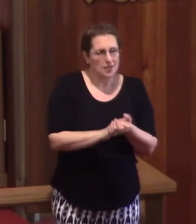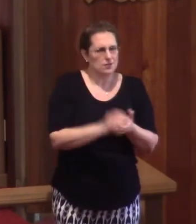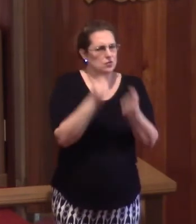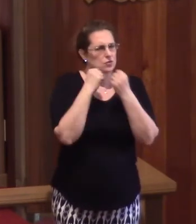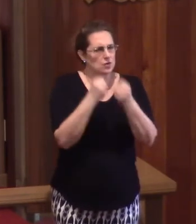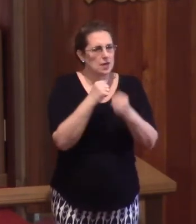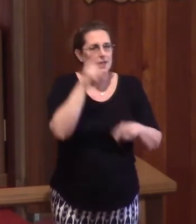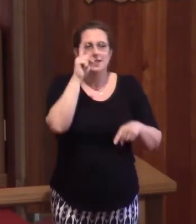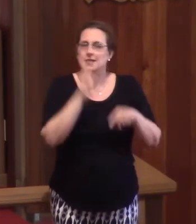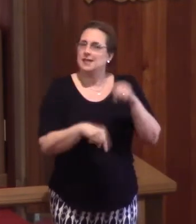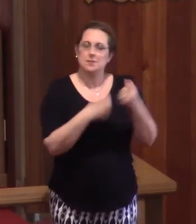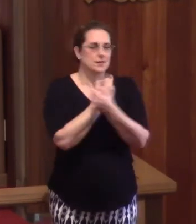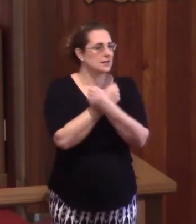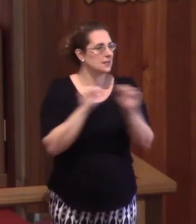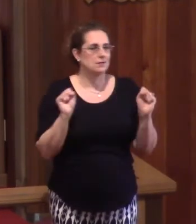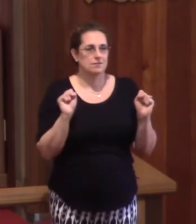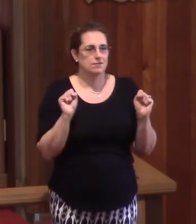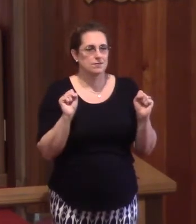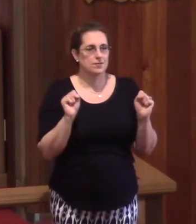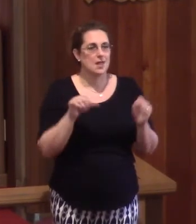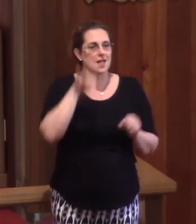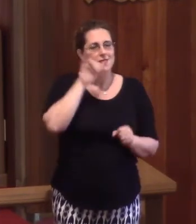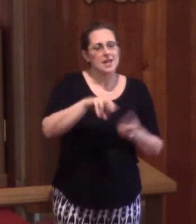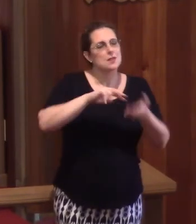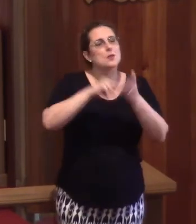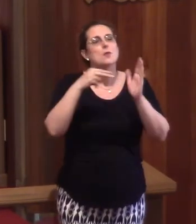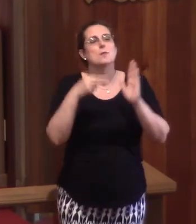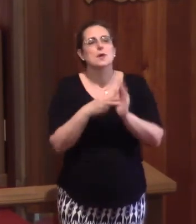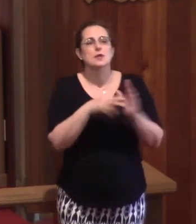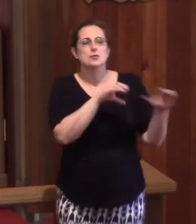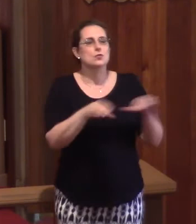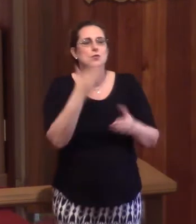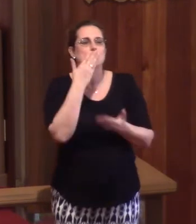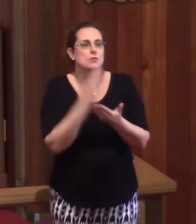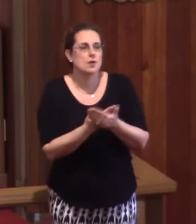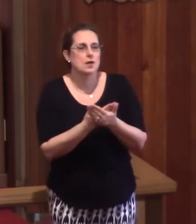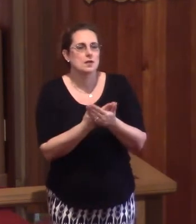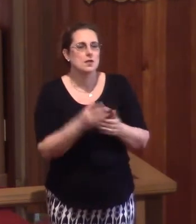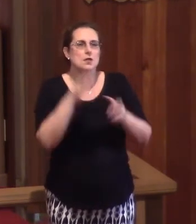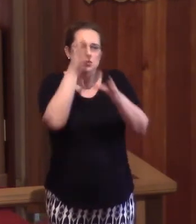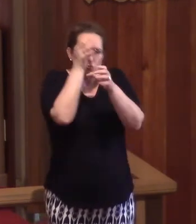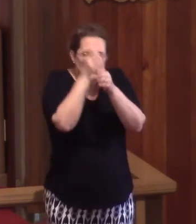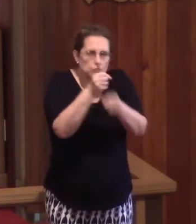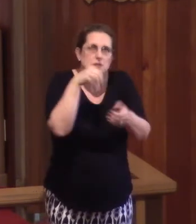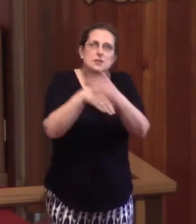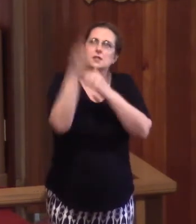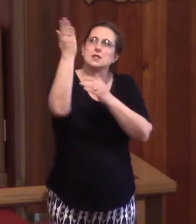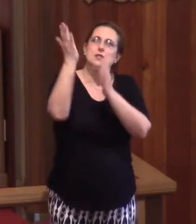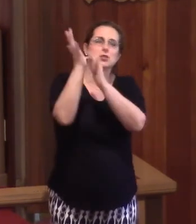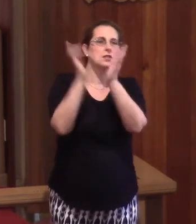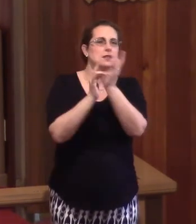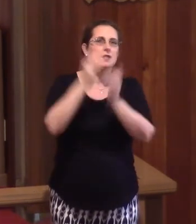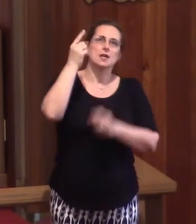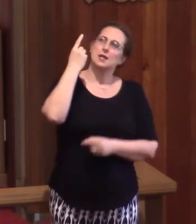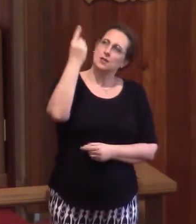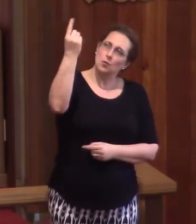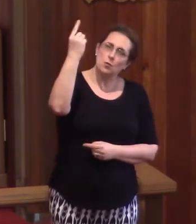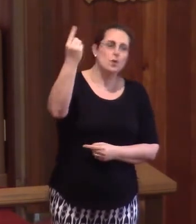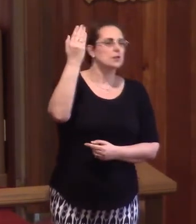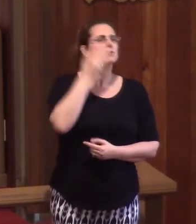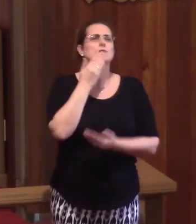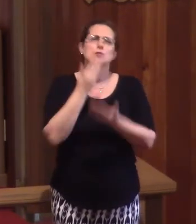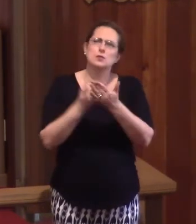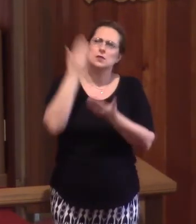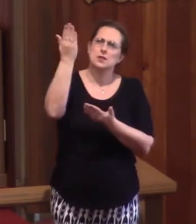firmly cannot be saved. This is what it means to do good, to trust in Jesus who is the one who is good